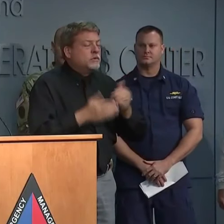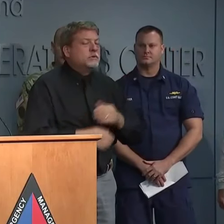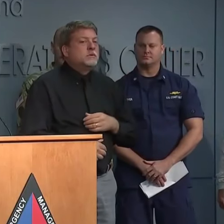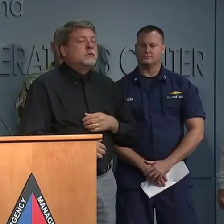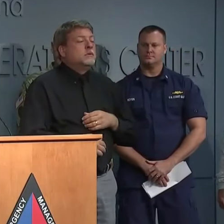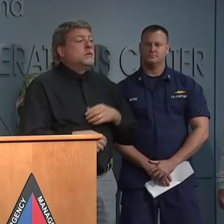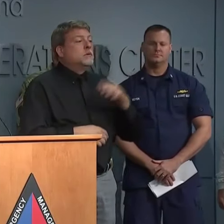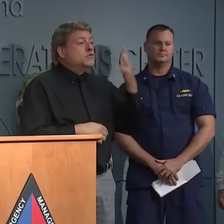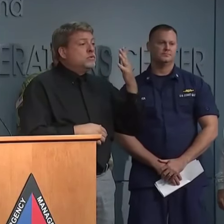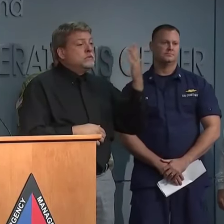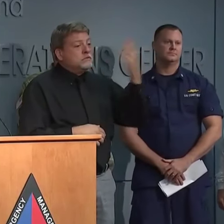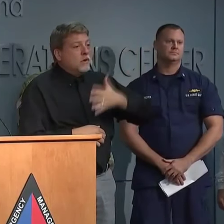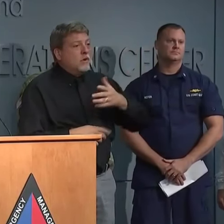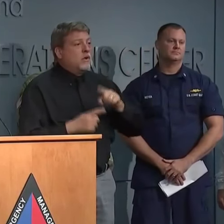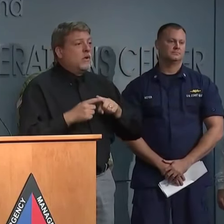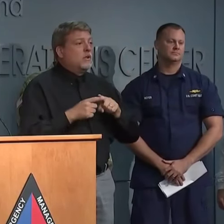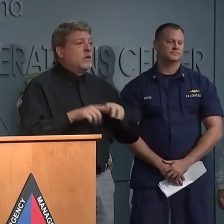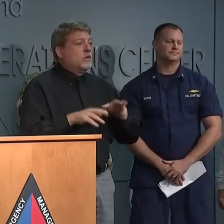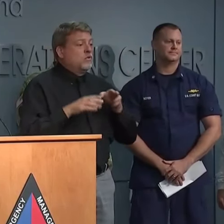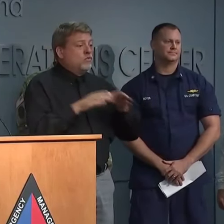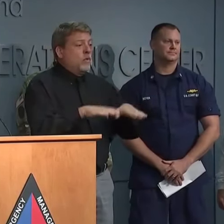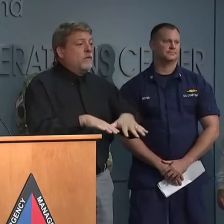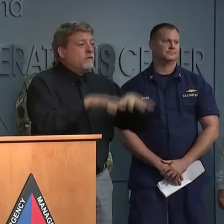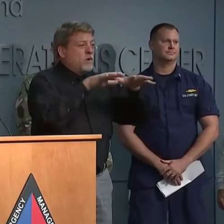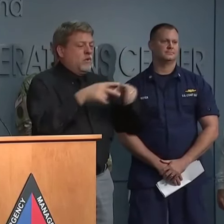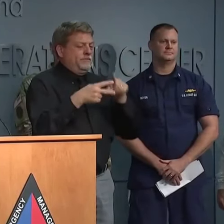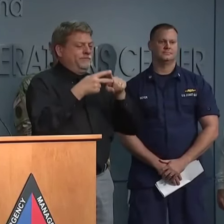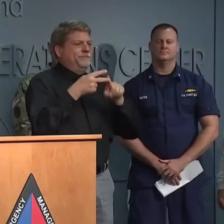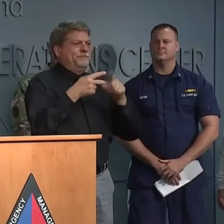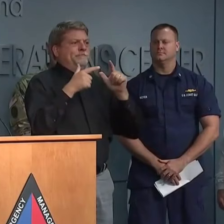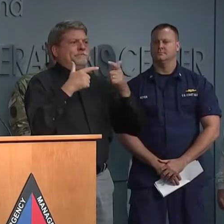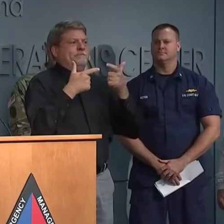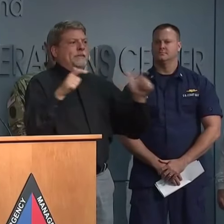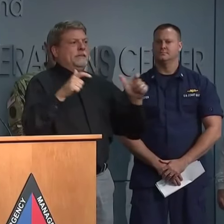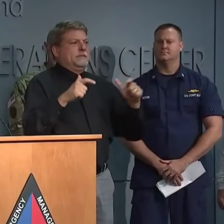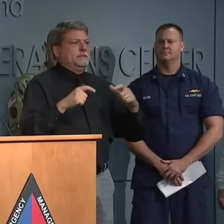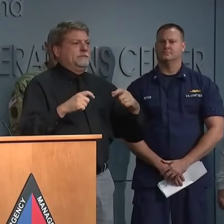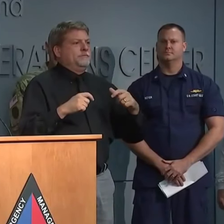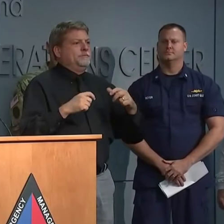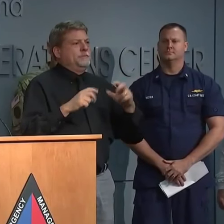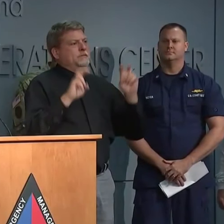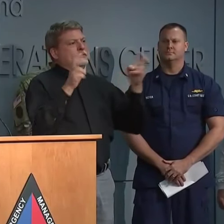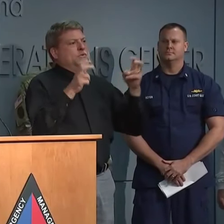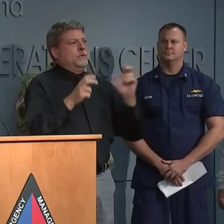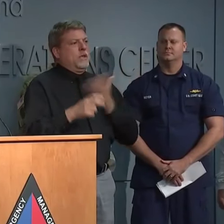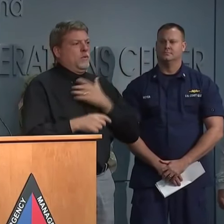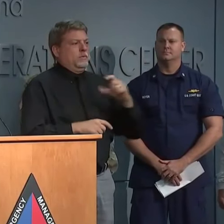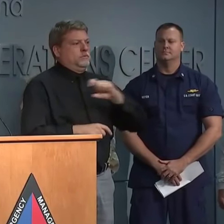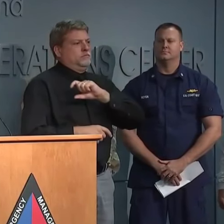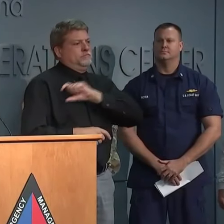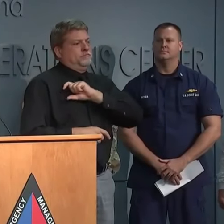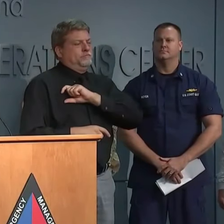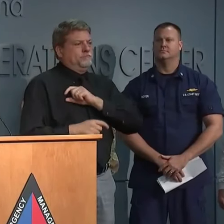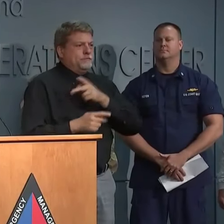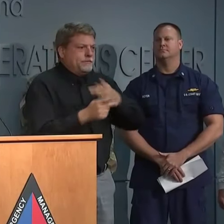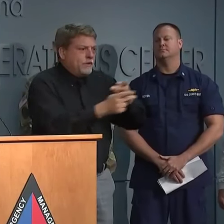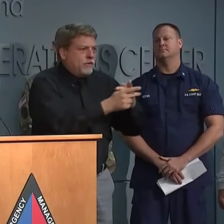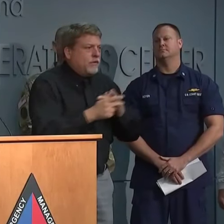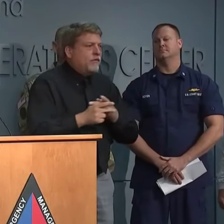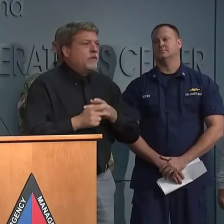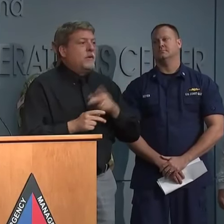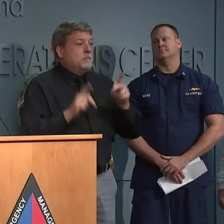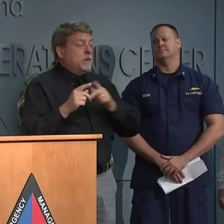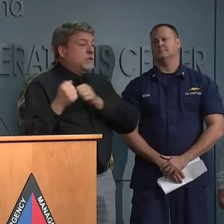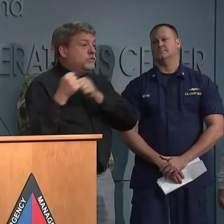trees and localized flooding have been the majority issues that our troops have faced throughout the night. Members have been quickly identifying